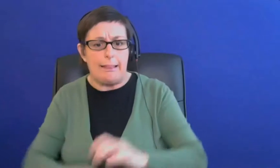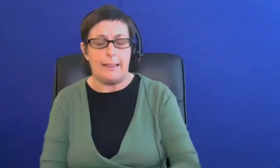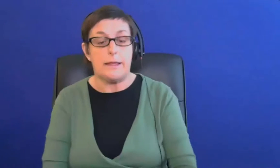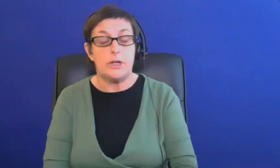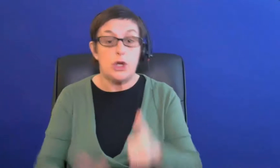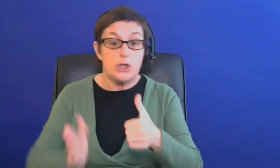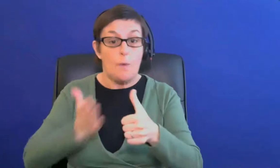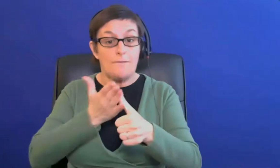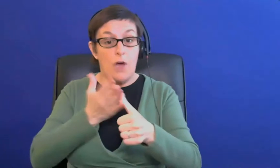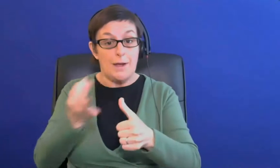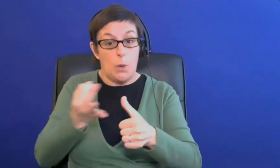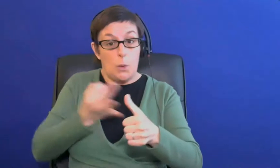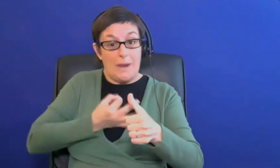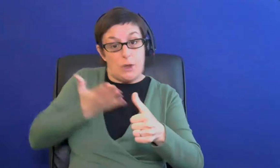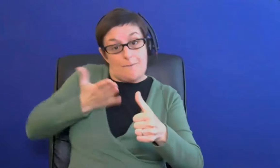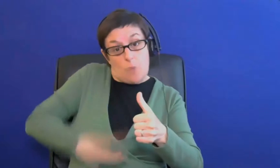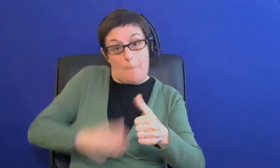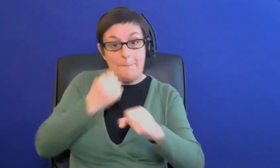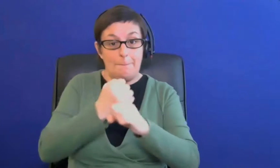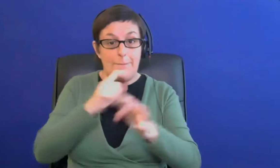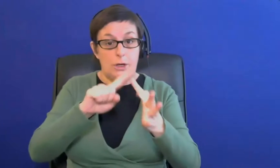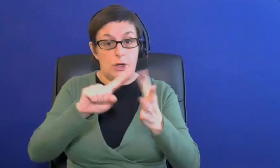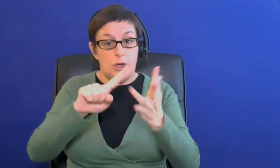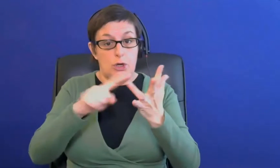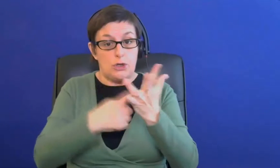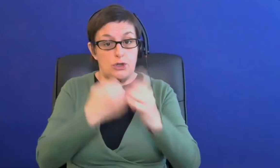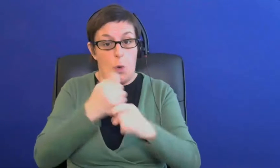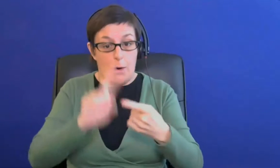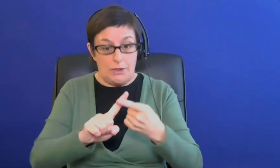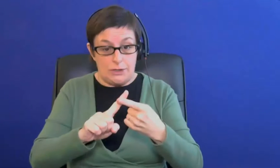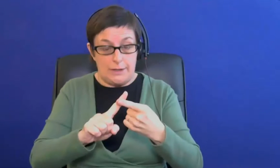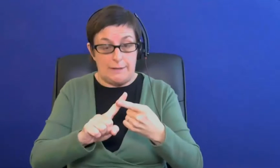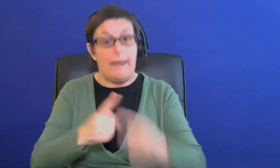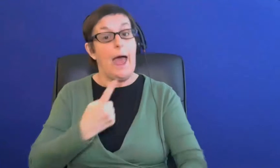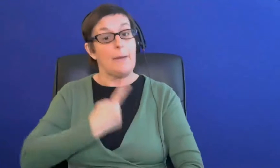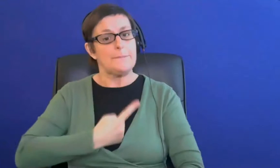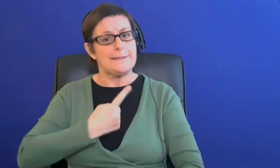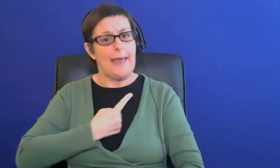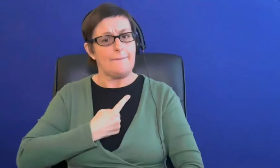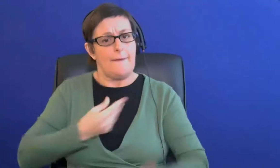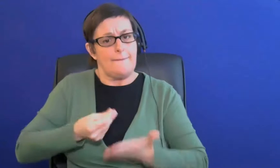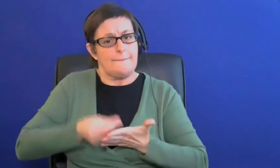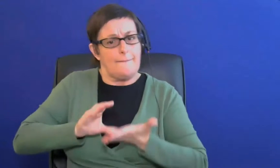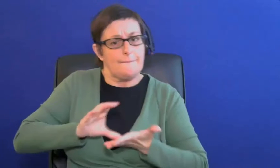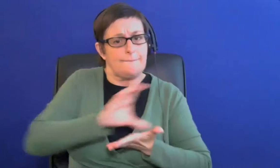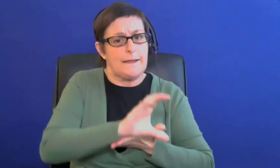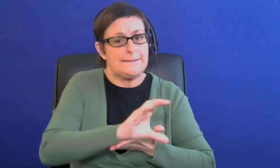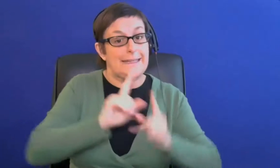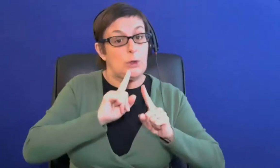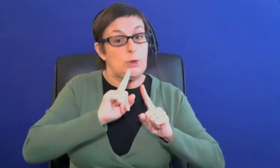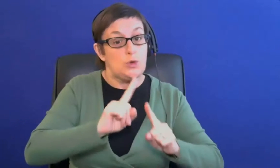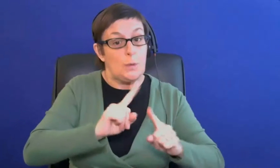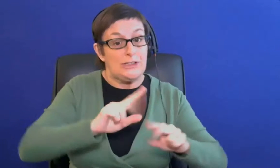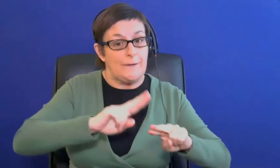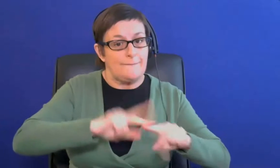says i'm not taking out the postgraduate student loan i am self-funding for tuition fees can i still access disabled students